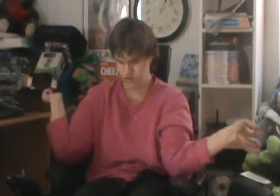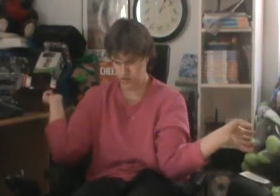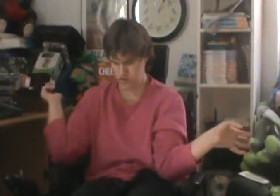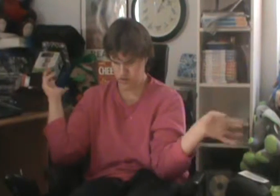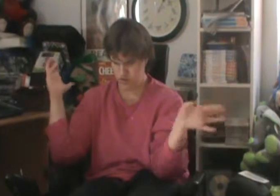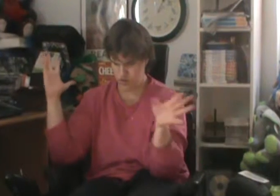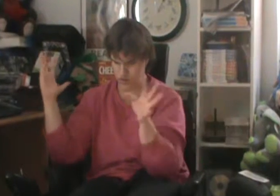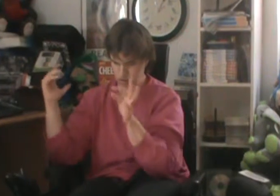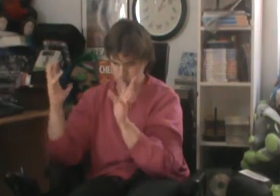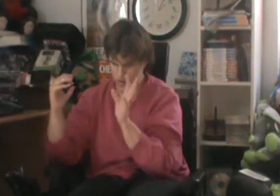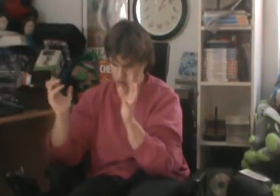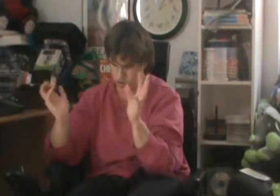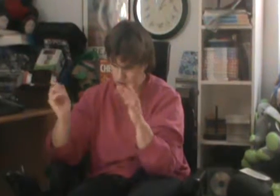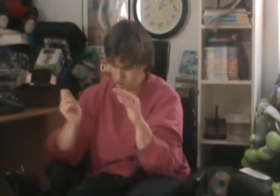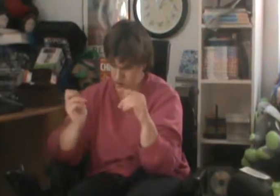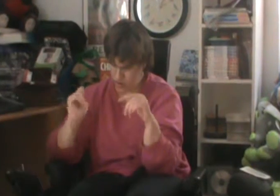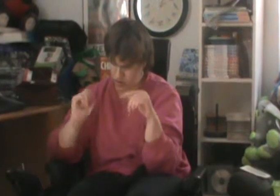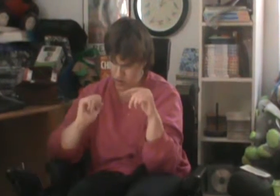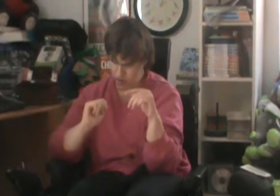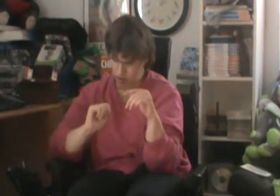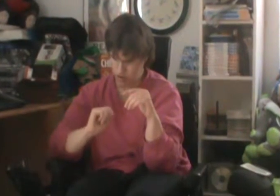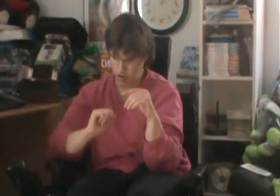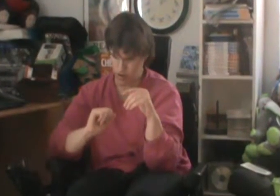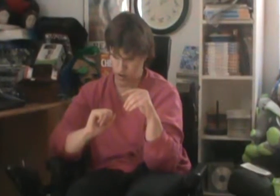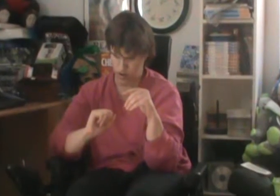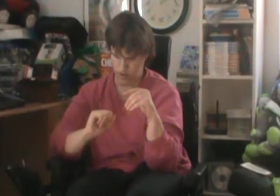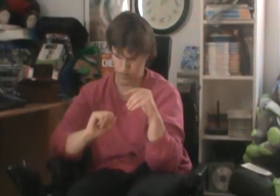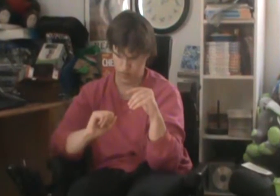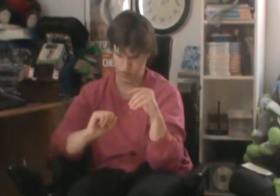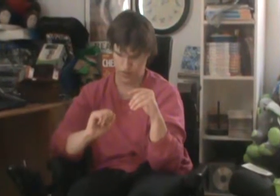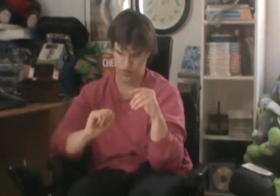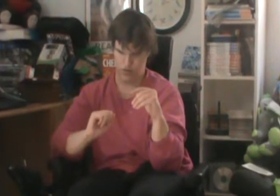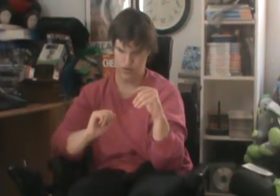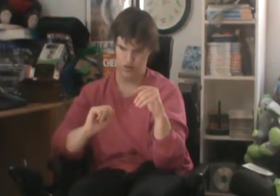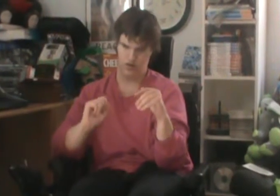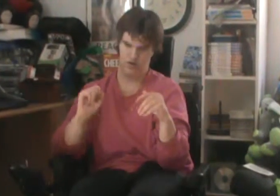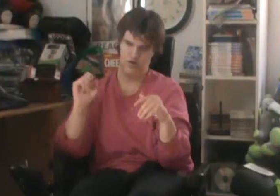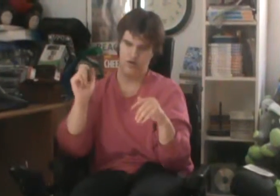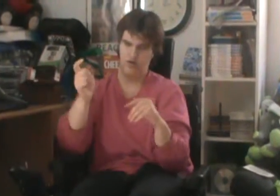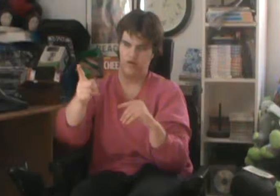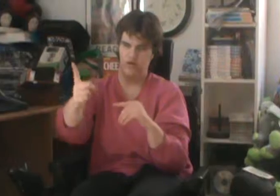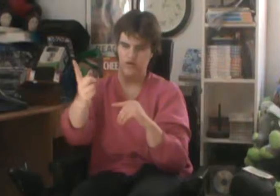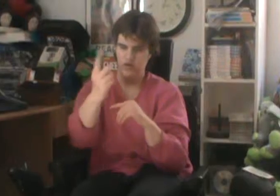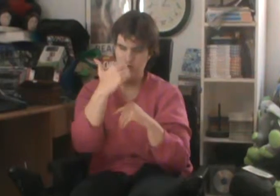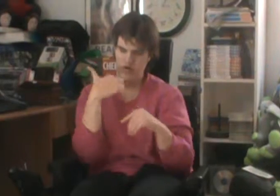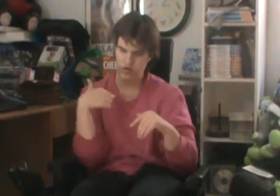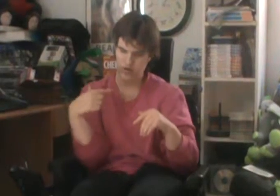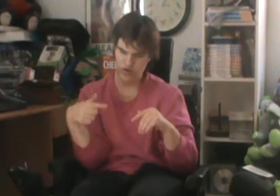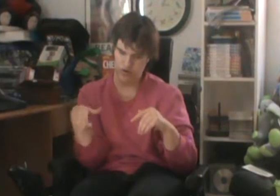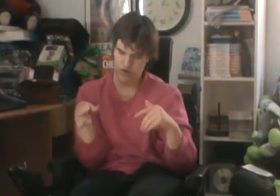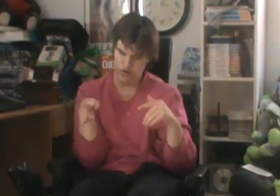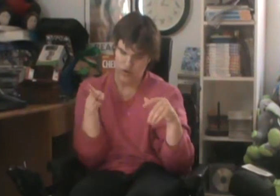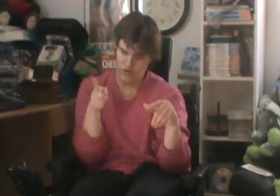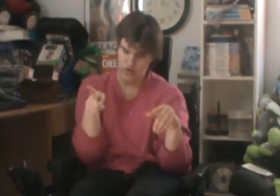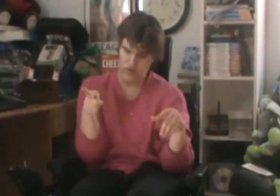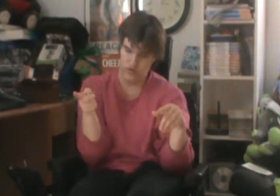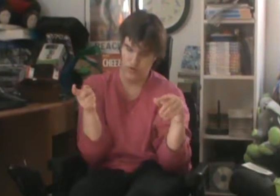To know that this is gonna work All I know is that you should